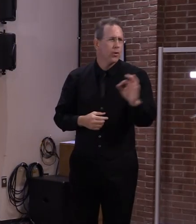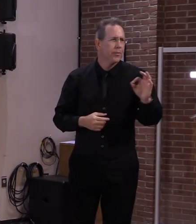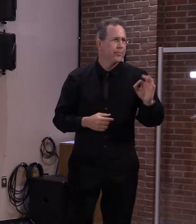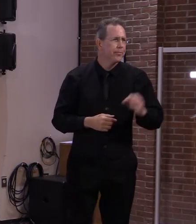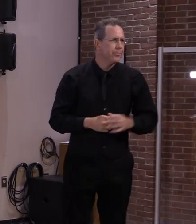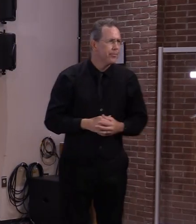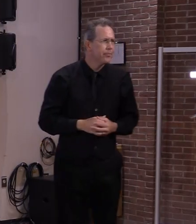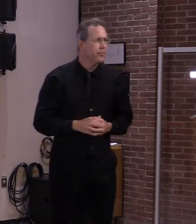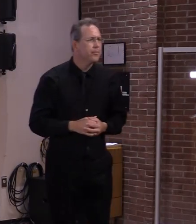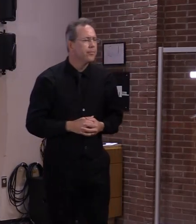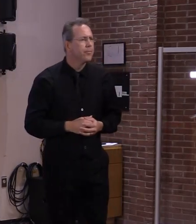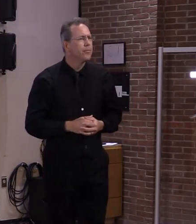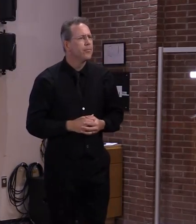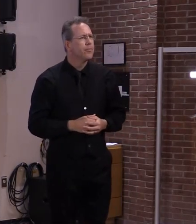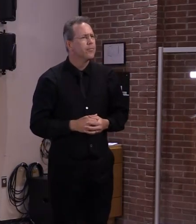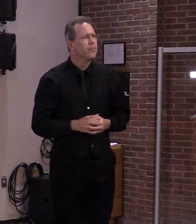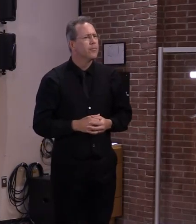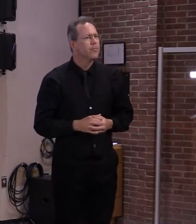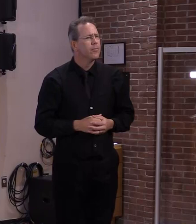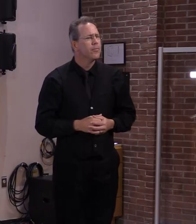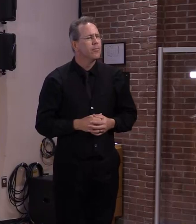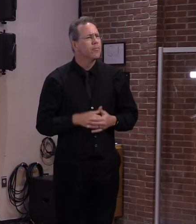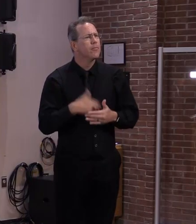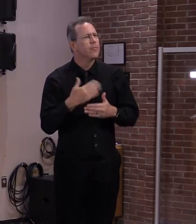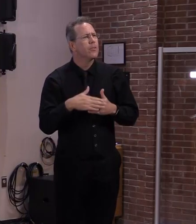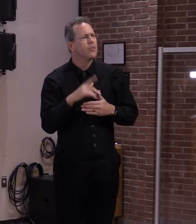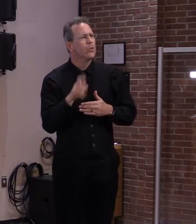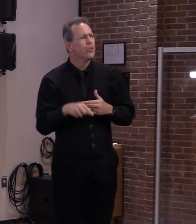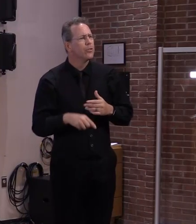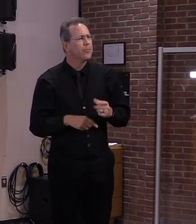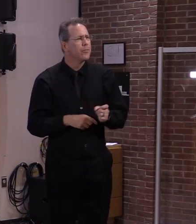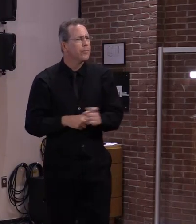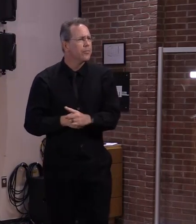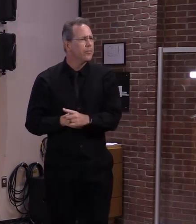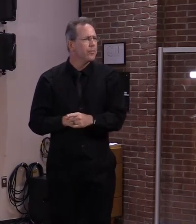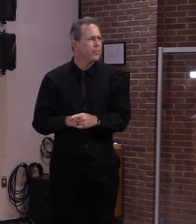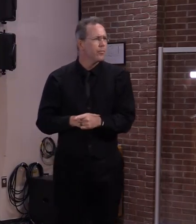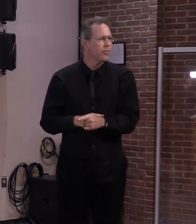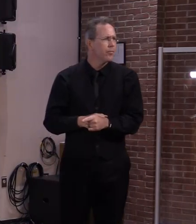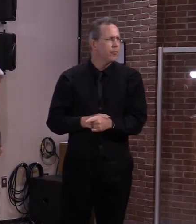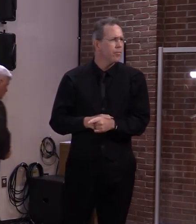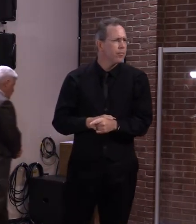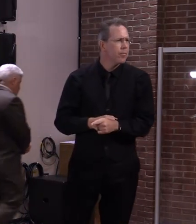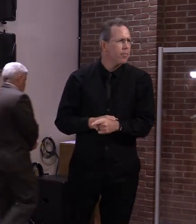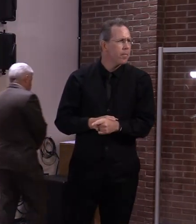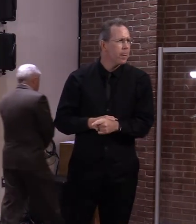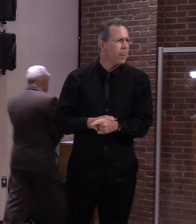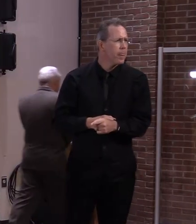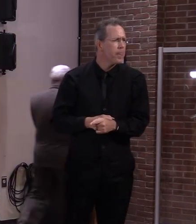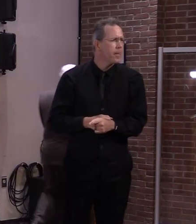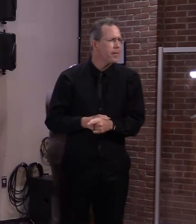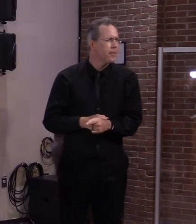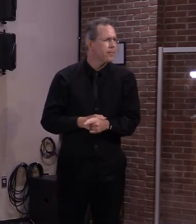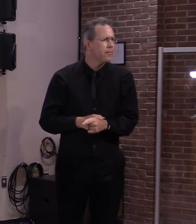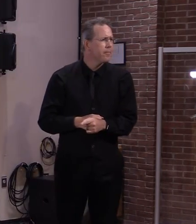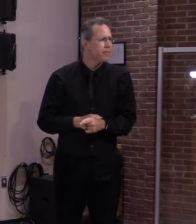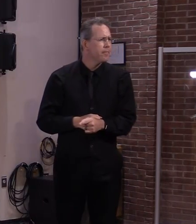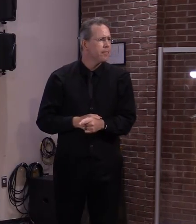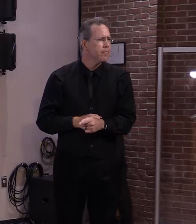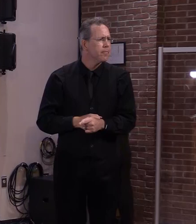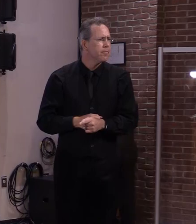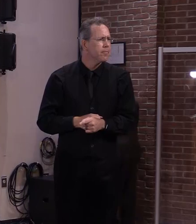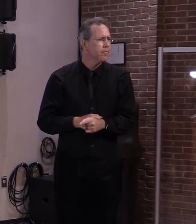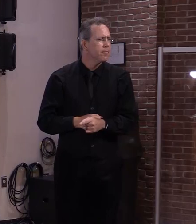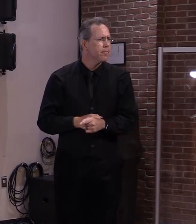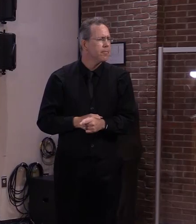with the announcement yesterday from the state police that uh they're going back to more normalized operations uh with your